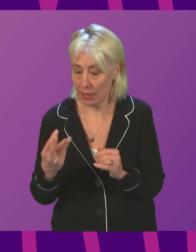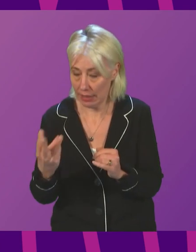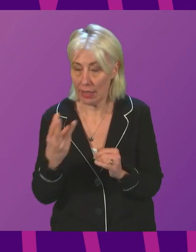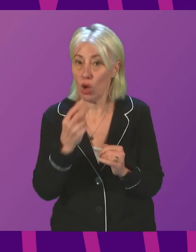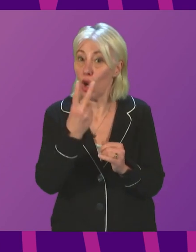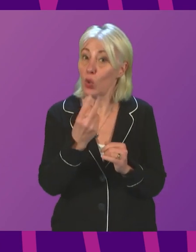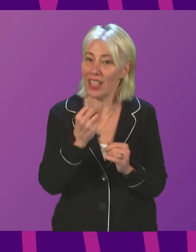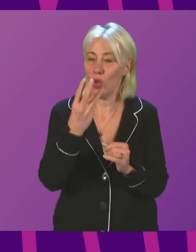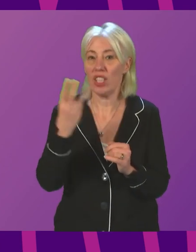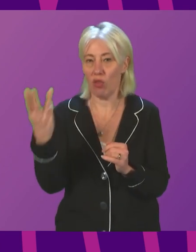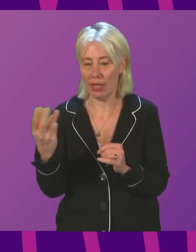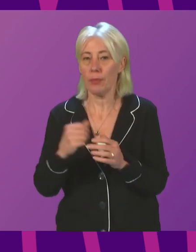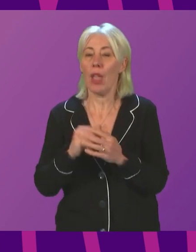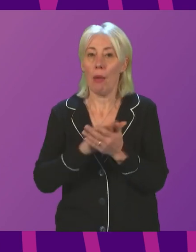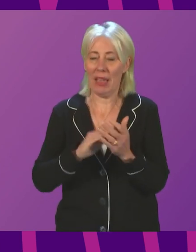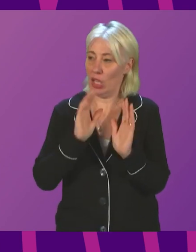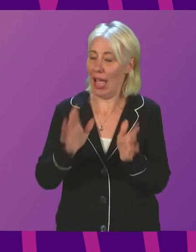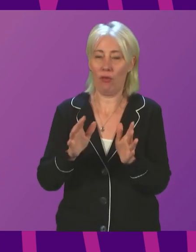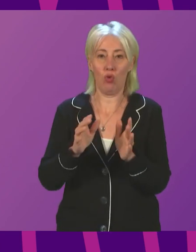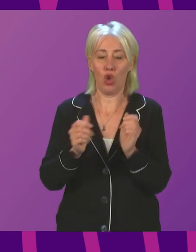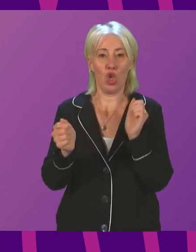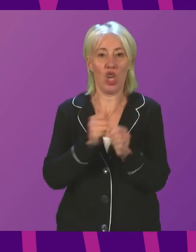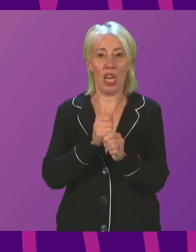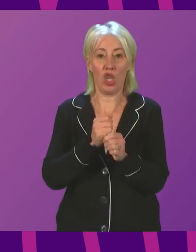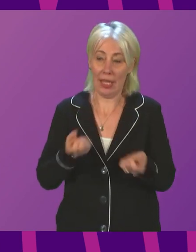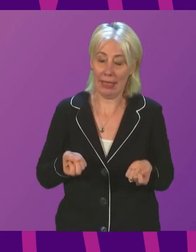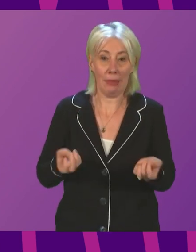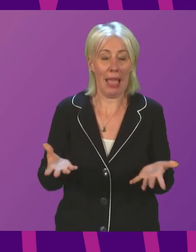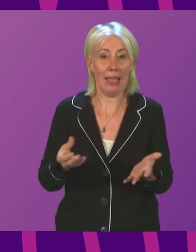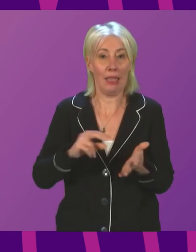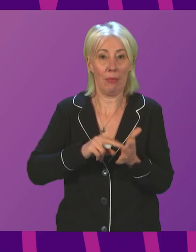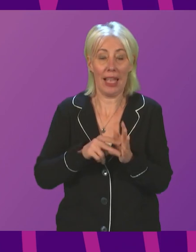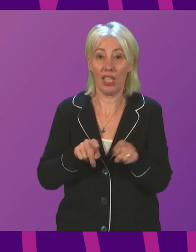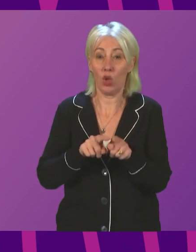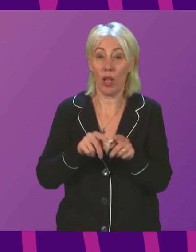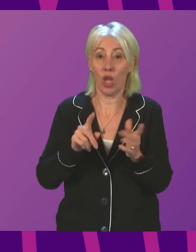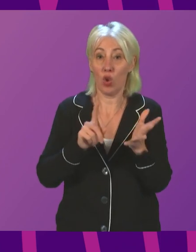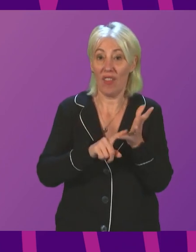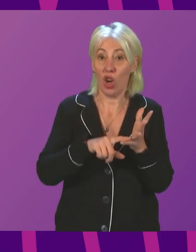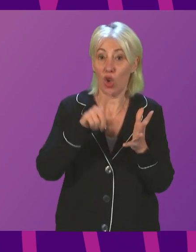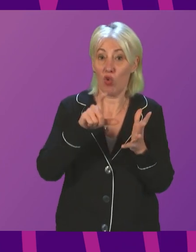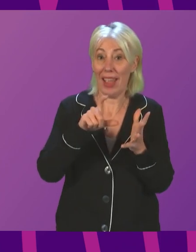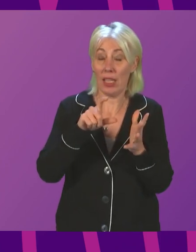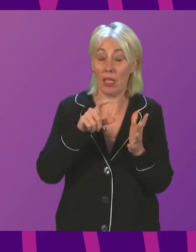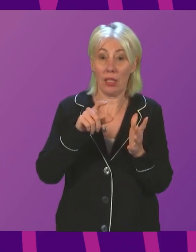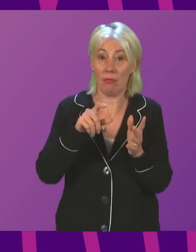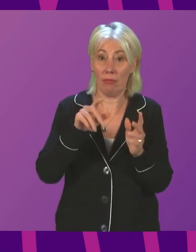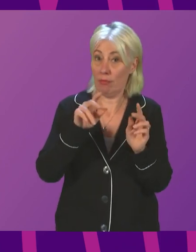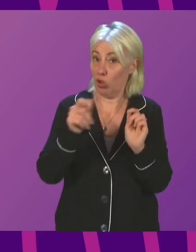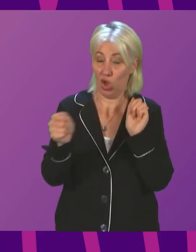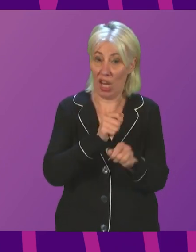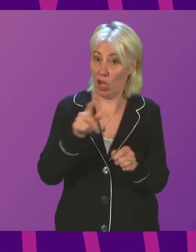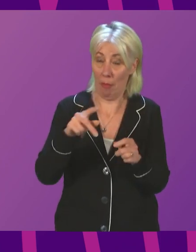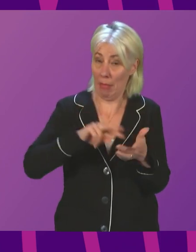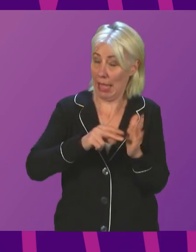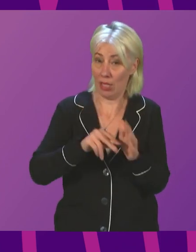Chancellor needs to U-turn on his spending of plans, including the cut to universal credit uplift, as these plans will leave